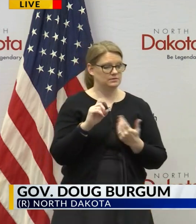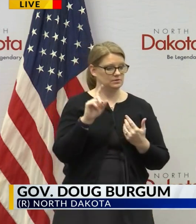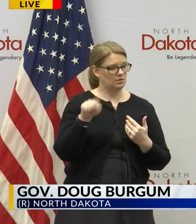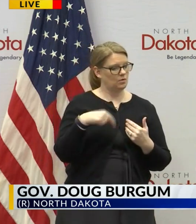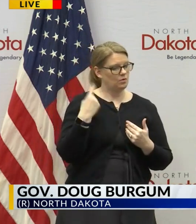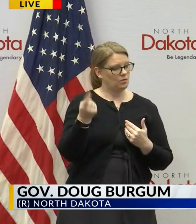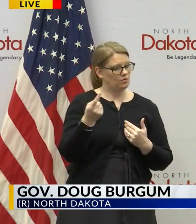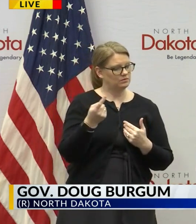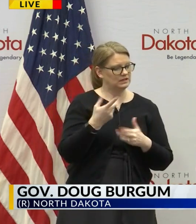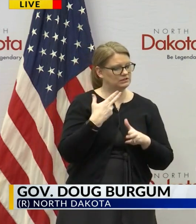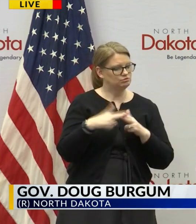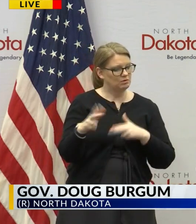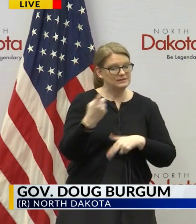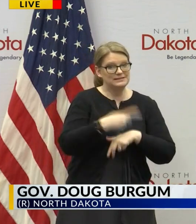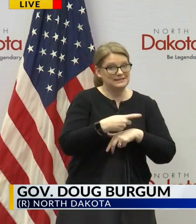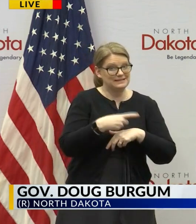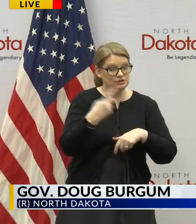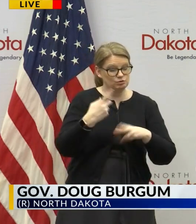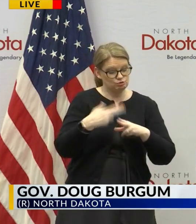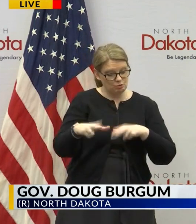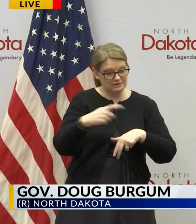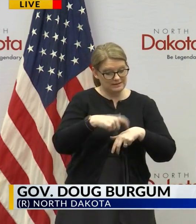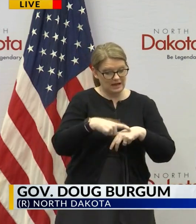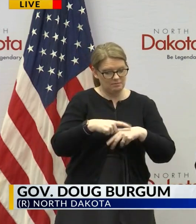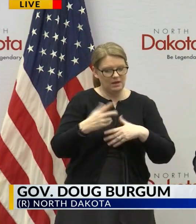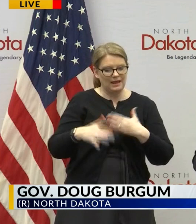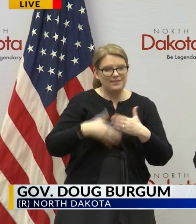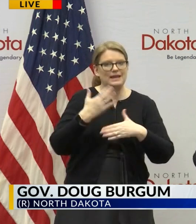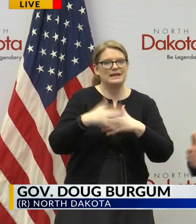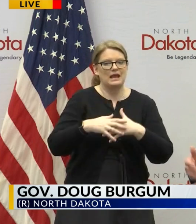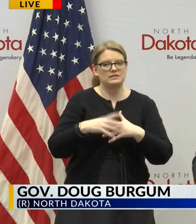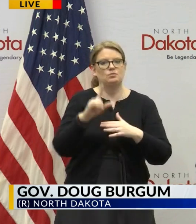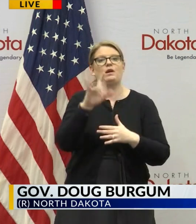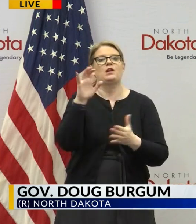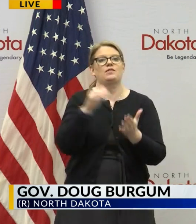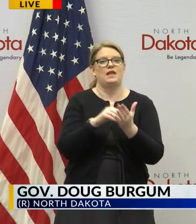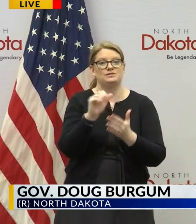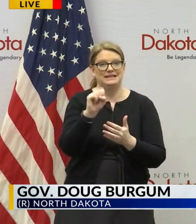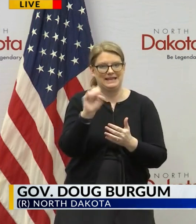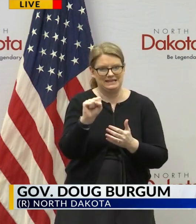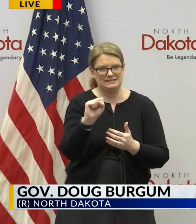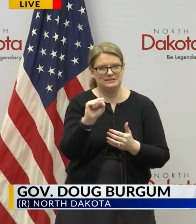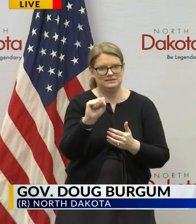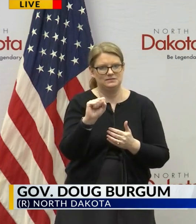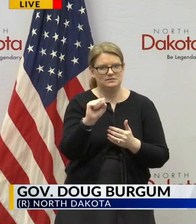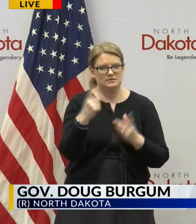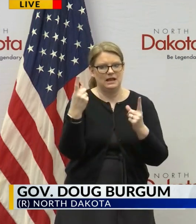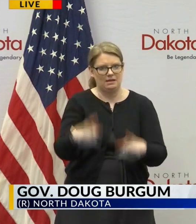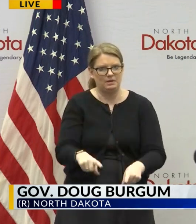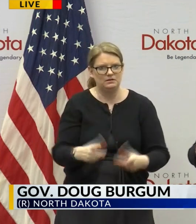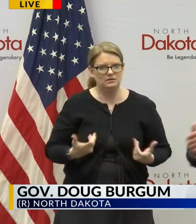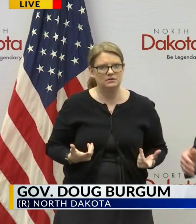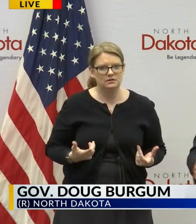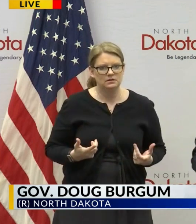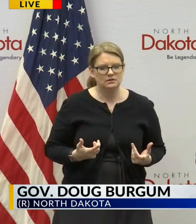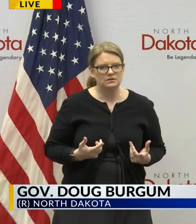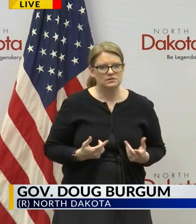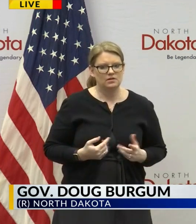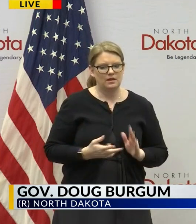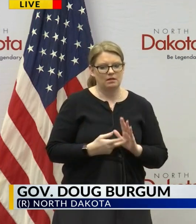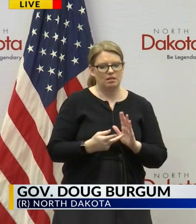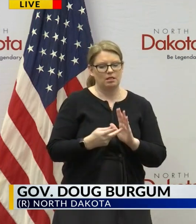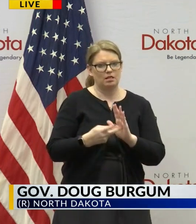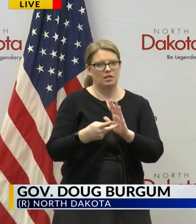of COVID-19 again then you can understand how you can if that that that as that doubling may